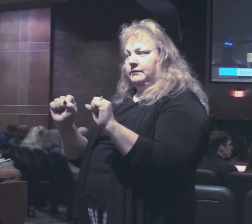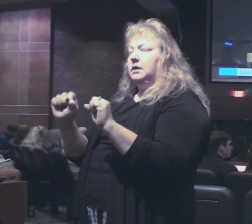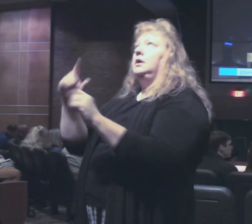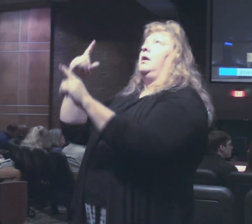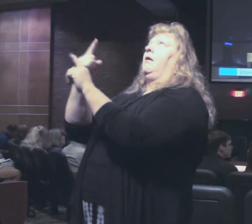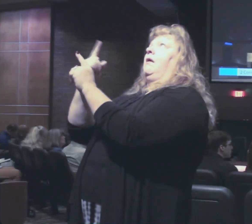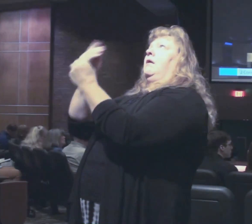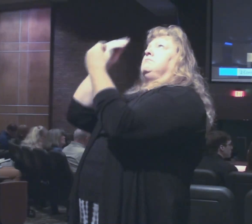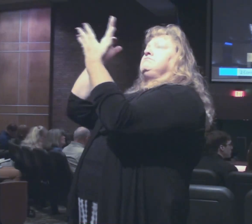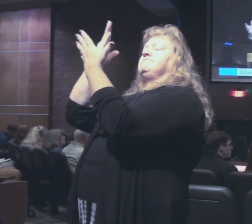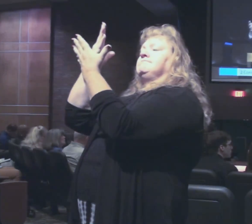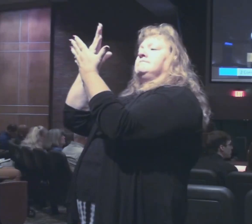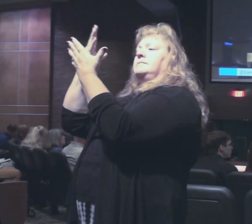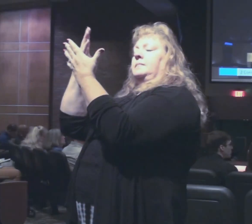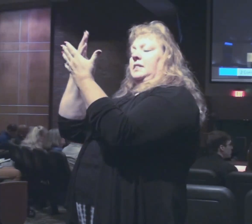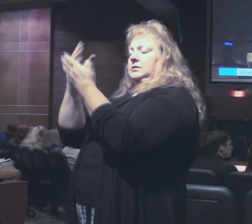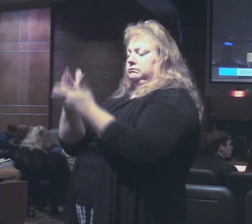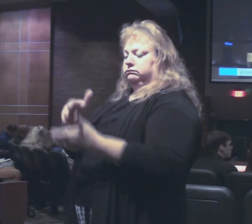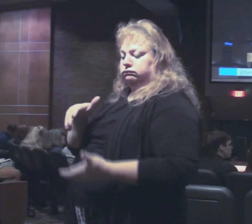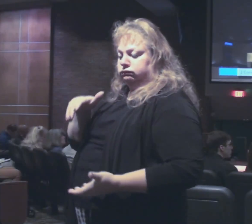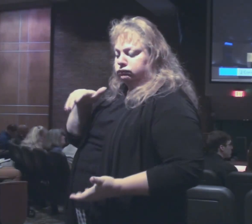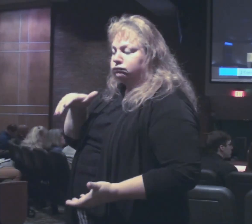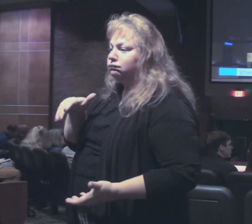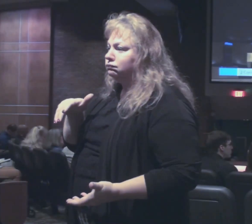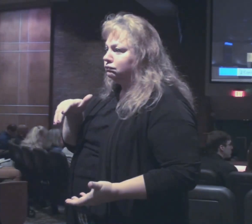we have a harvest of righteousness